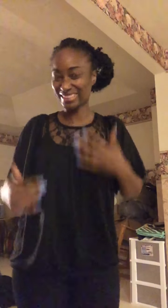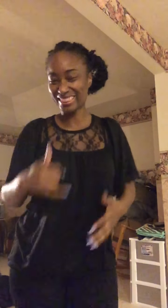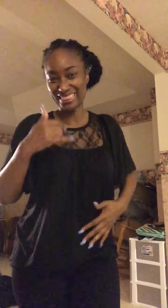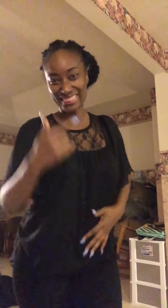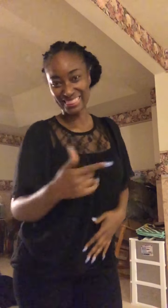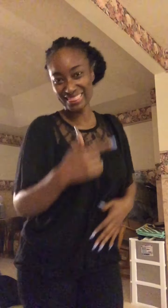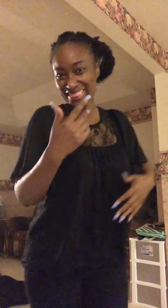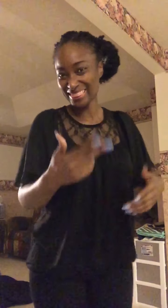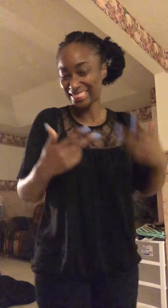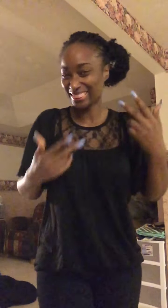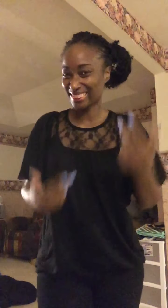Come on, I'm here. on.